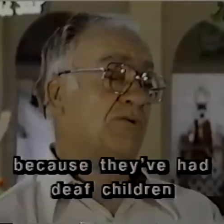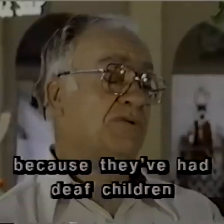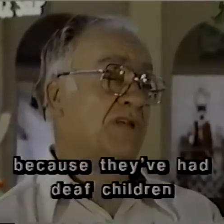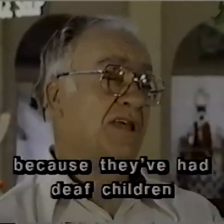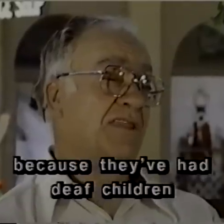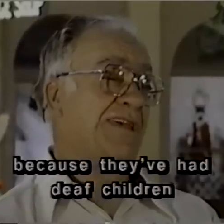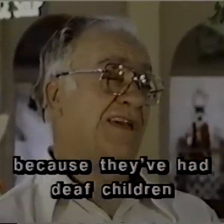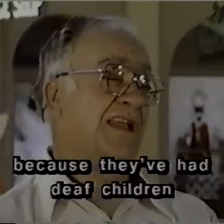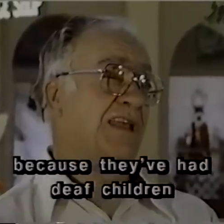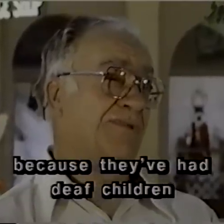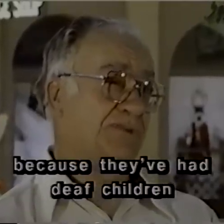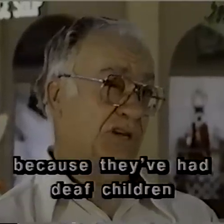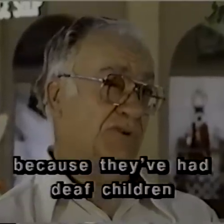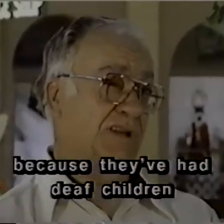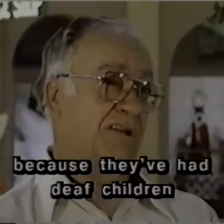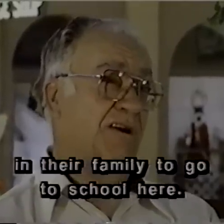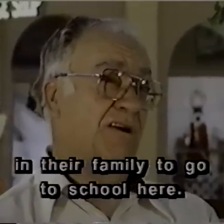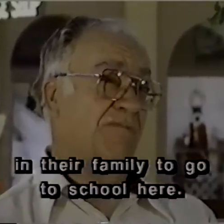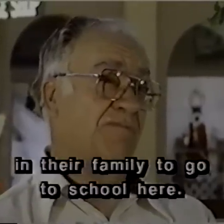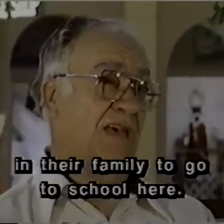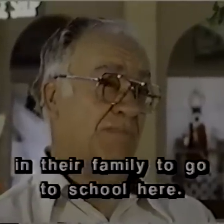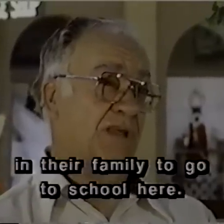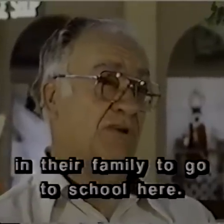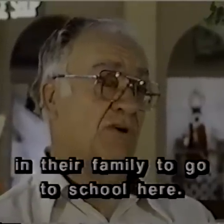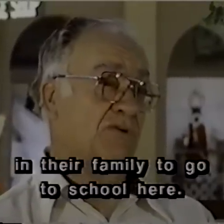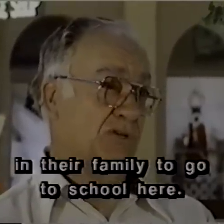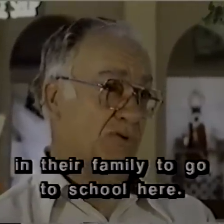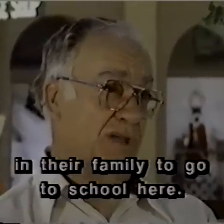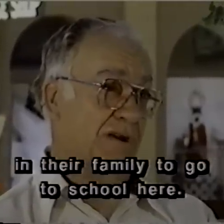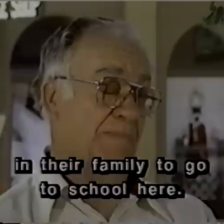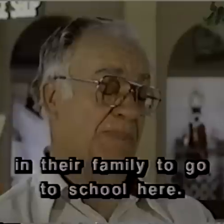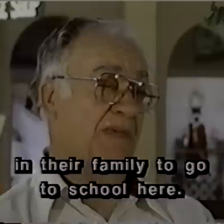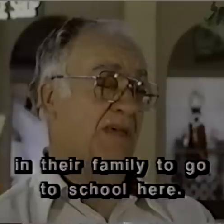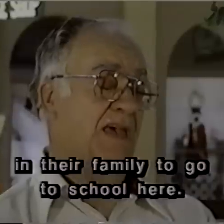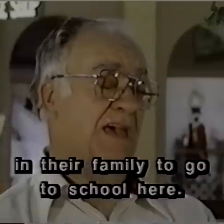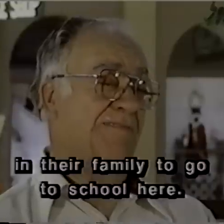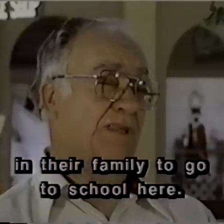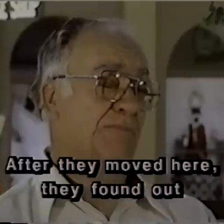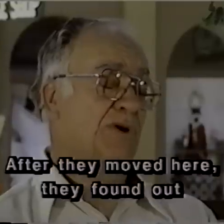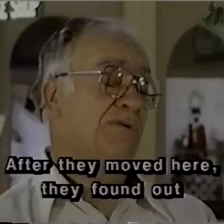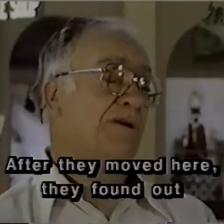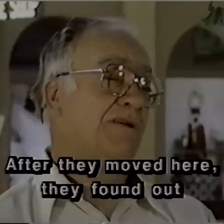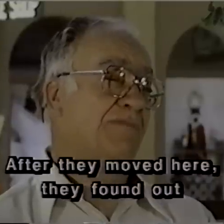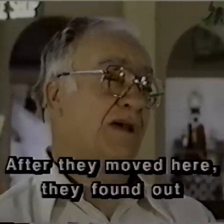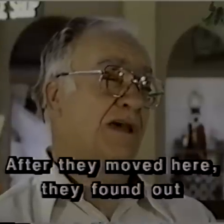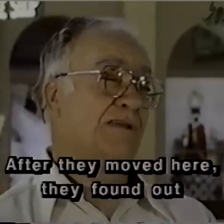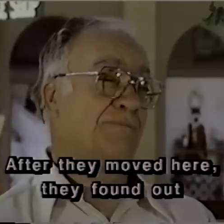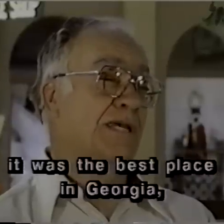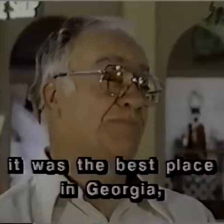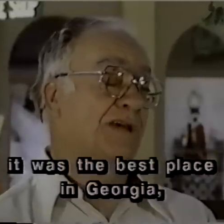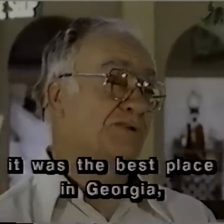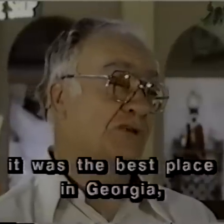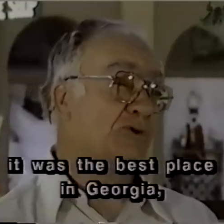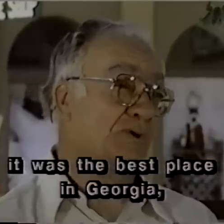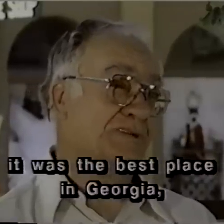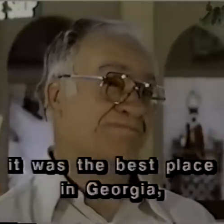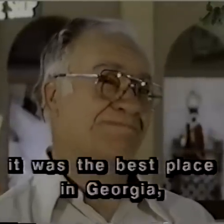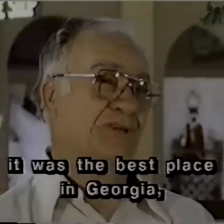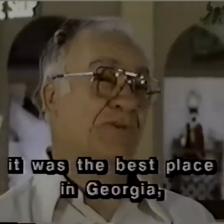because they've had deaf children in their family to go to school here. After they moved here, they found out it's the best place in Georgia, so